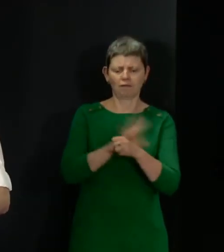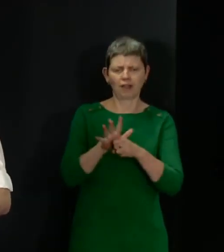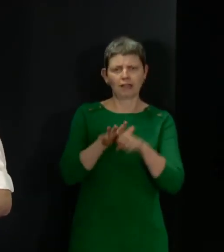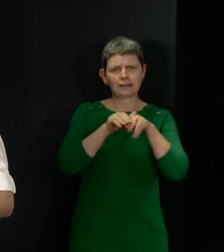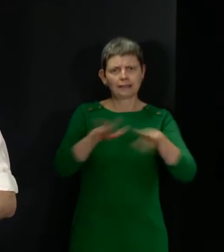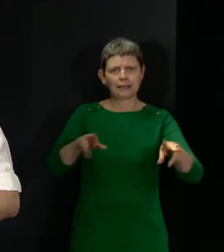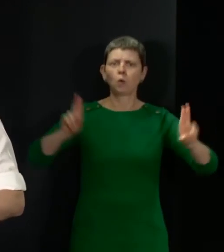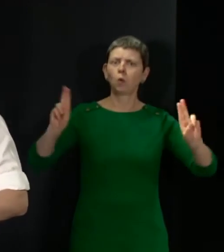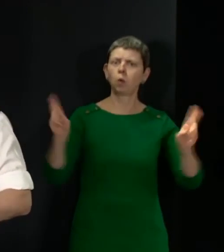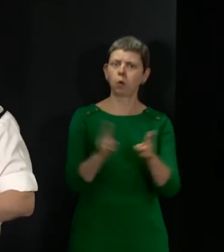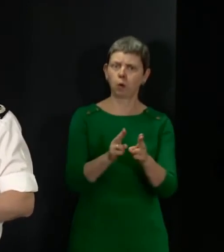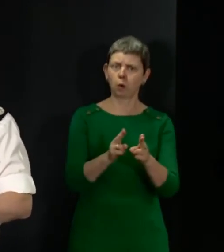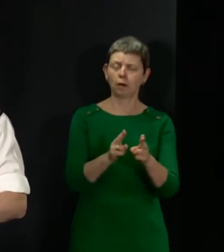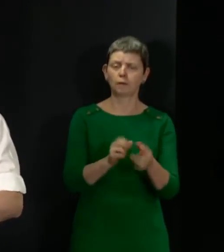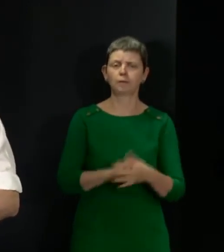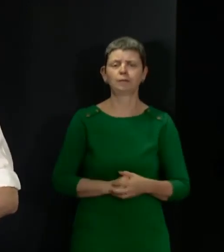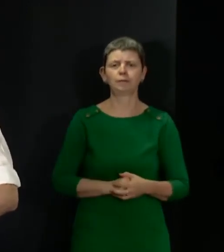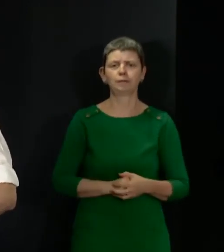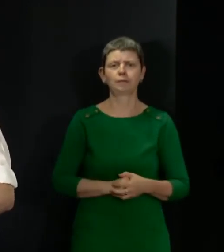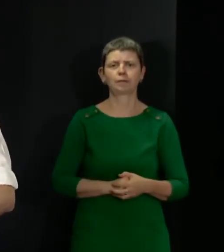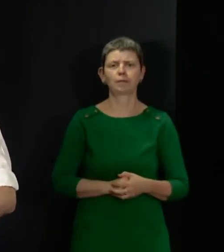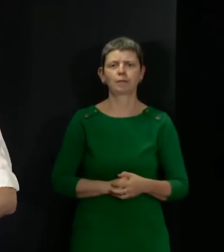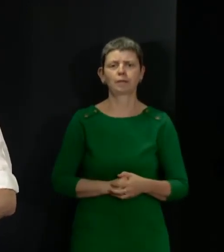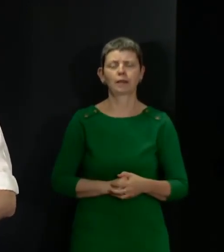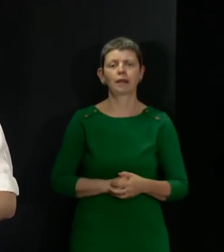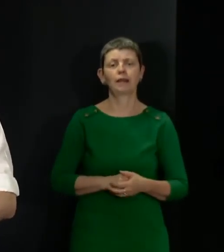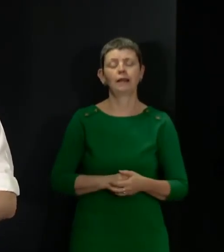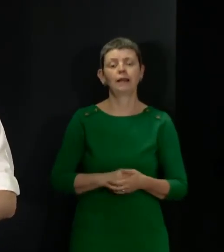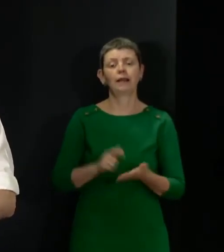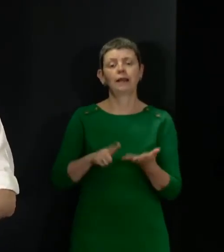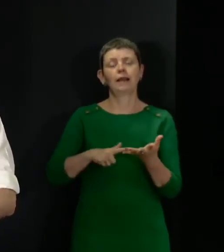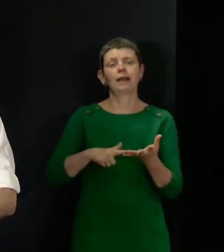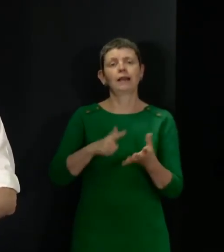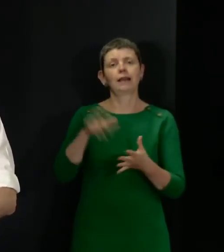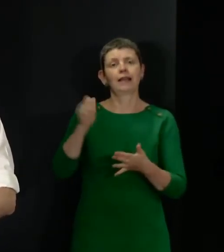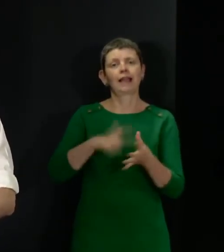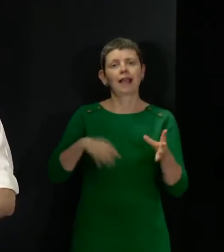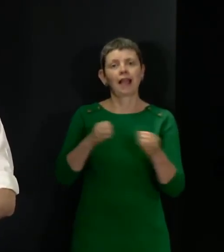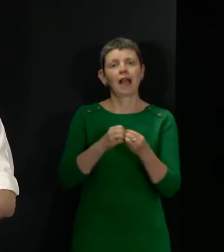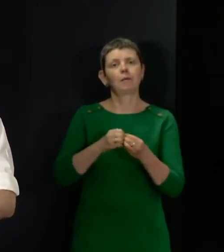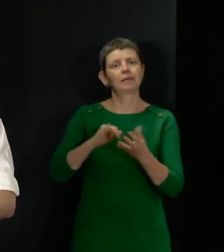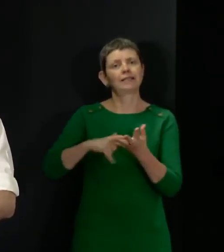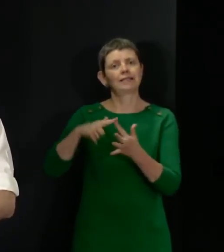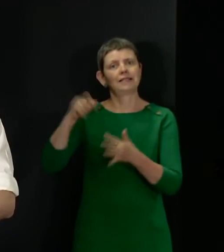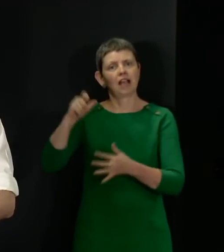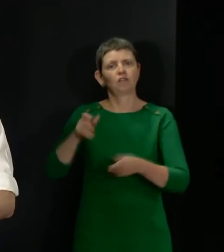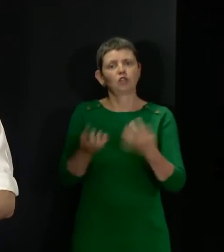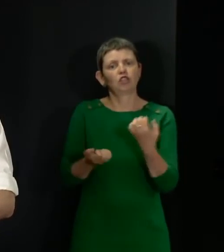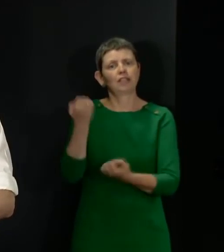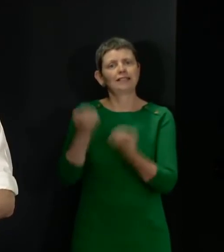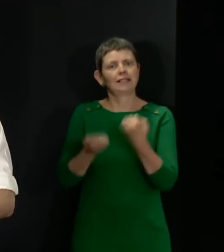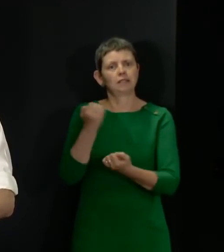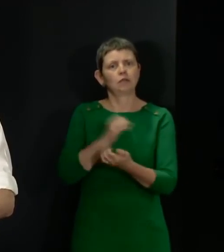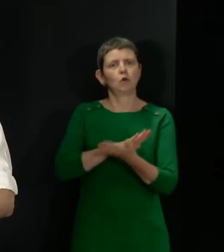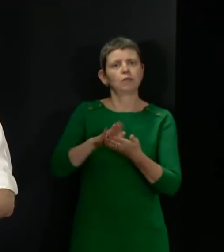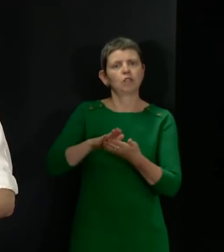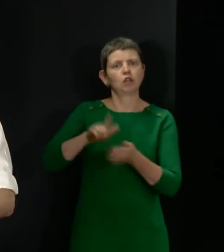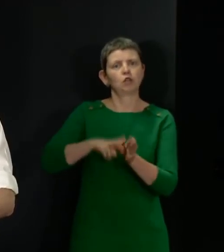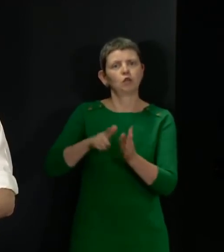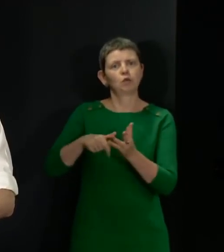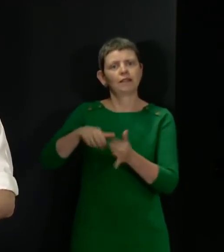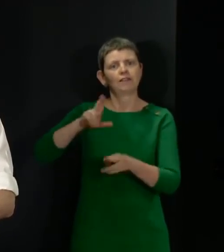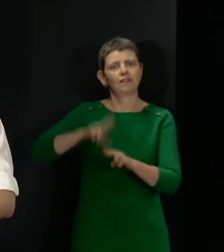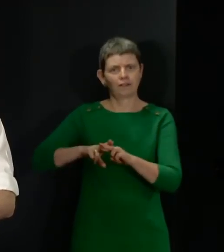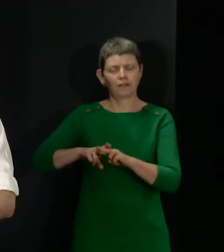I would also reiterate the comments of the Cabinet Secretary for Justice, Hamza Youssef. Because the threat of coronavirus is still with